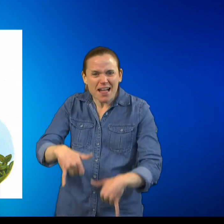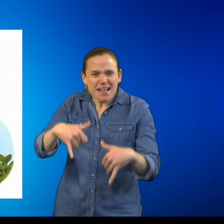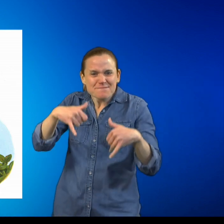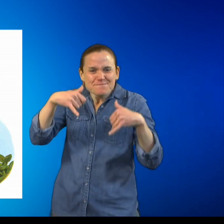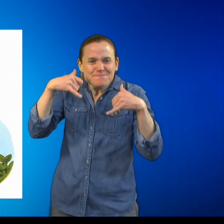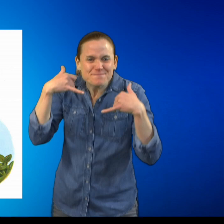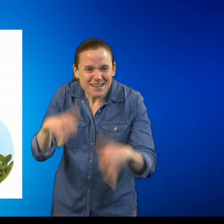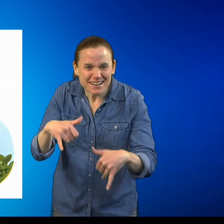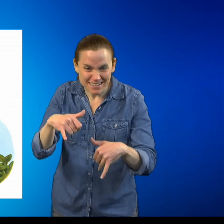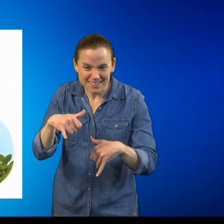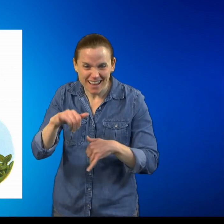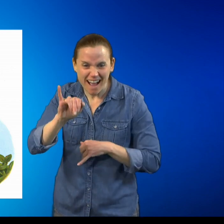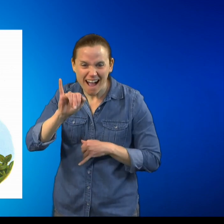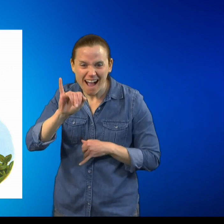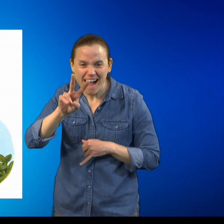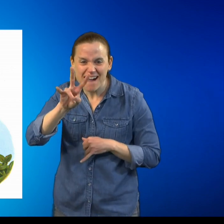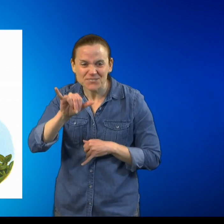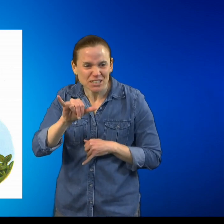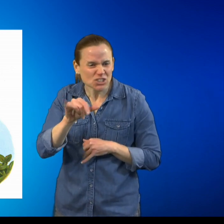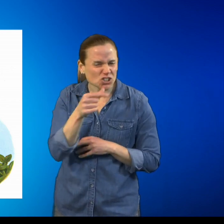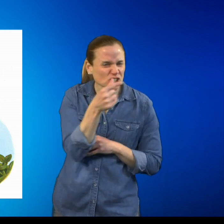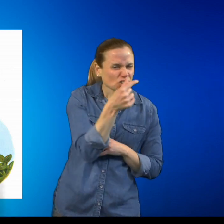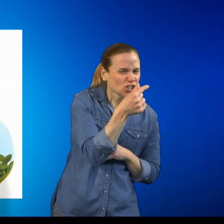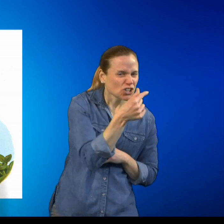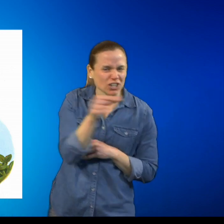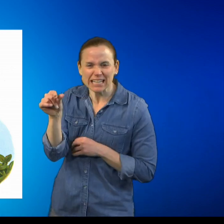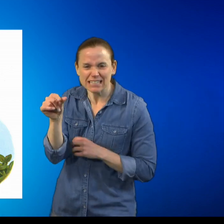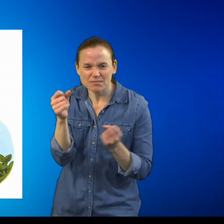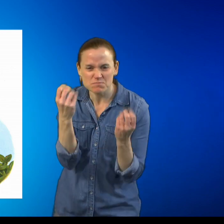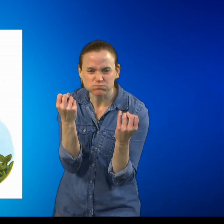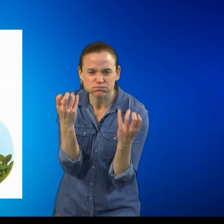Bella plays in the ivy. Bella plays